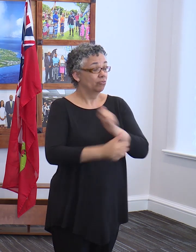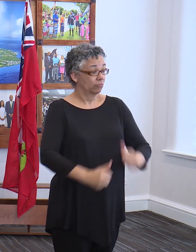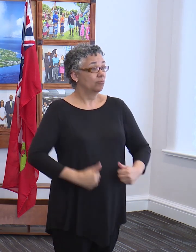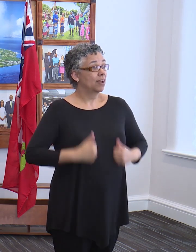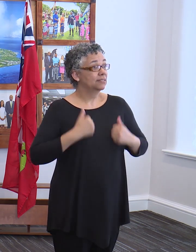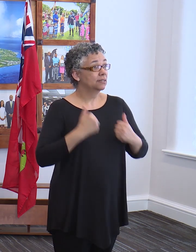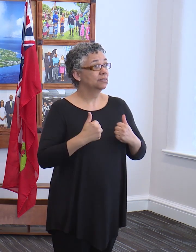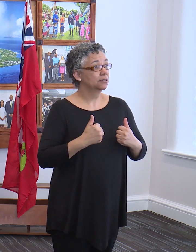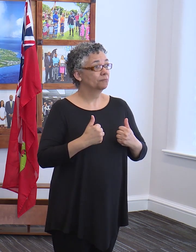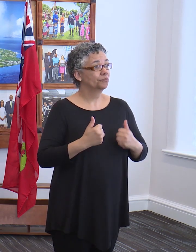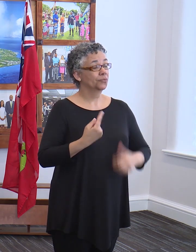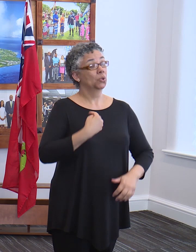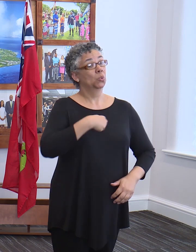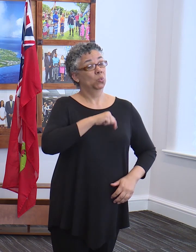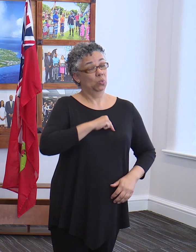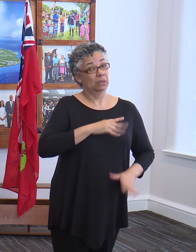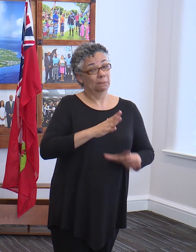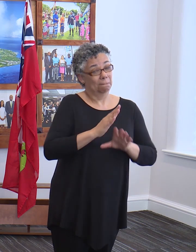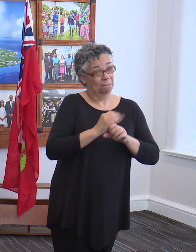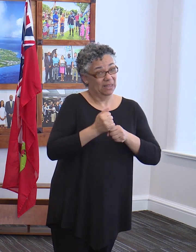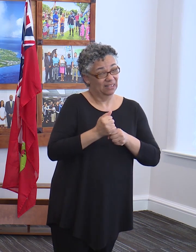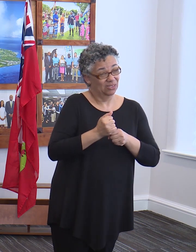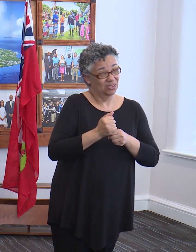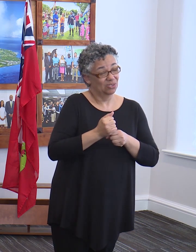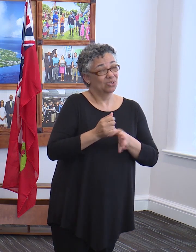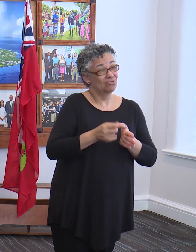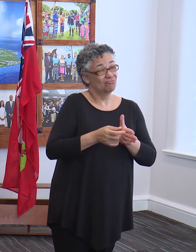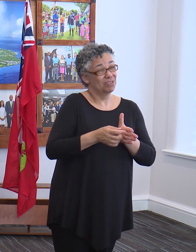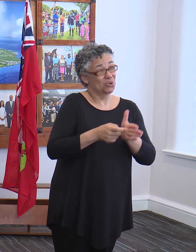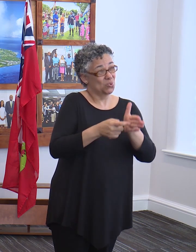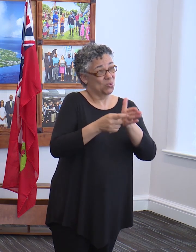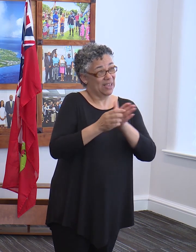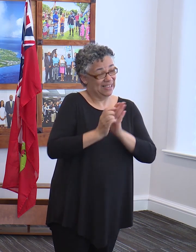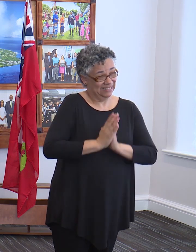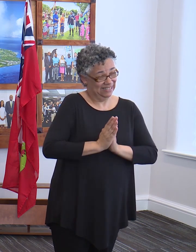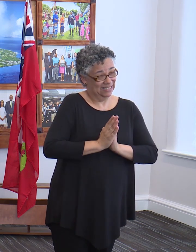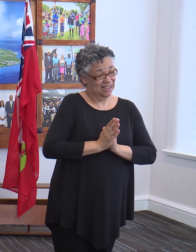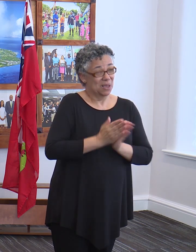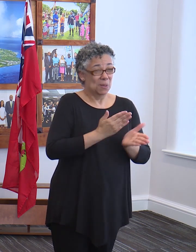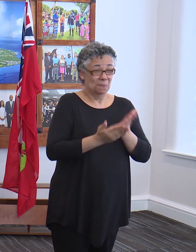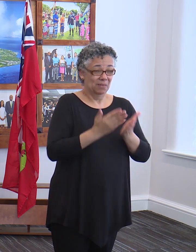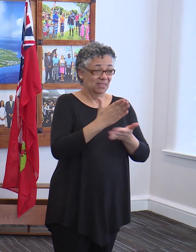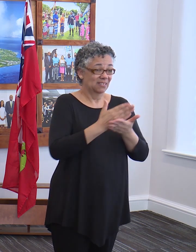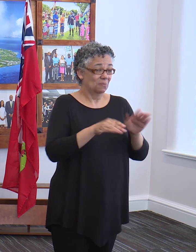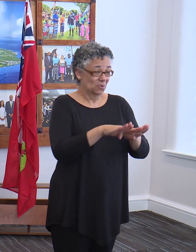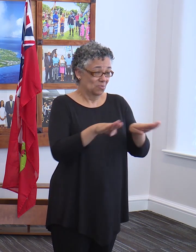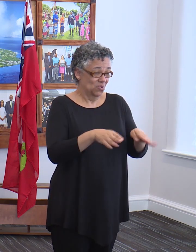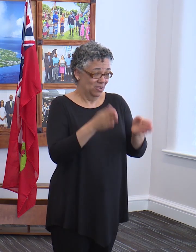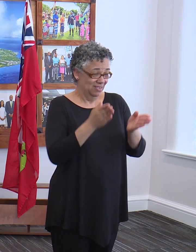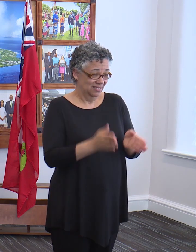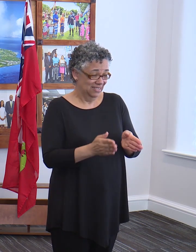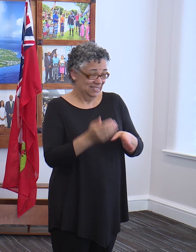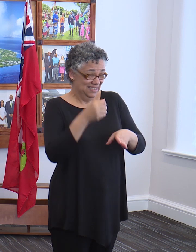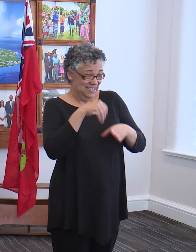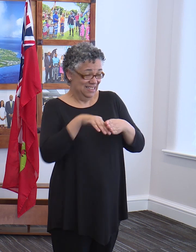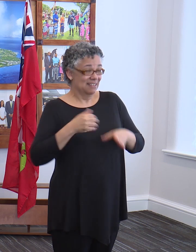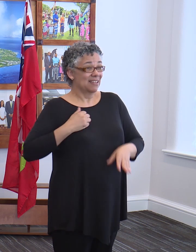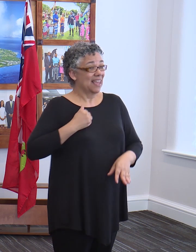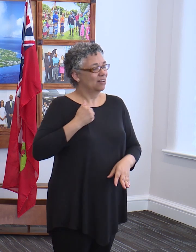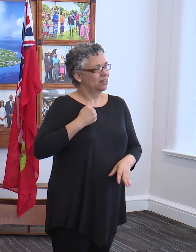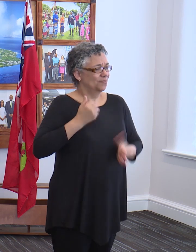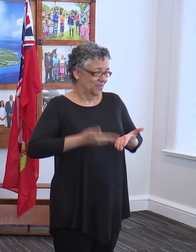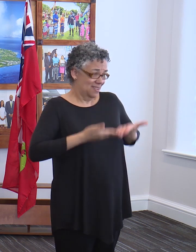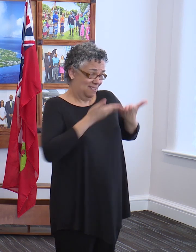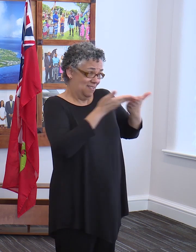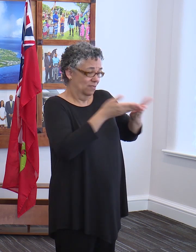We made the request that, given that there still may be some Bermudians in Canada, that we extend the opportunity